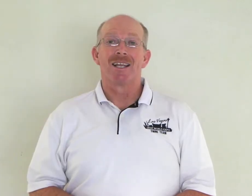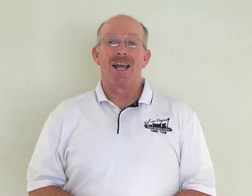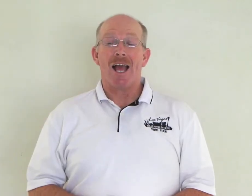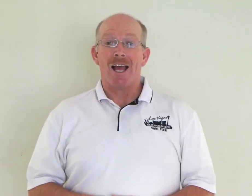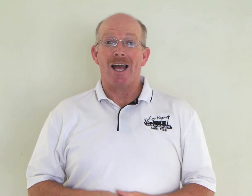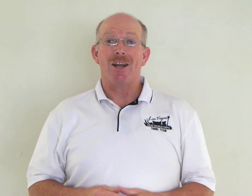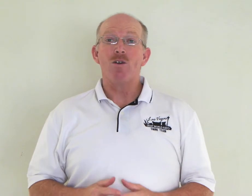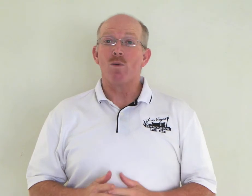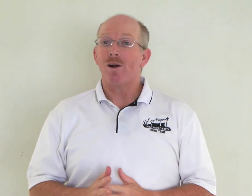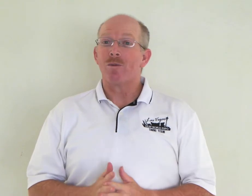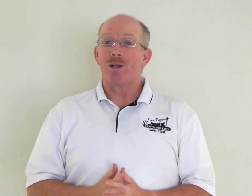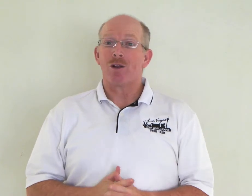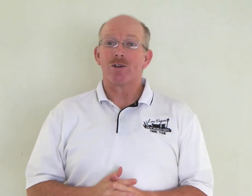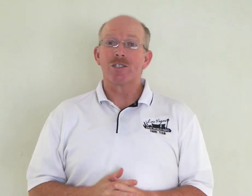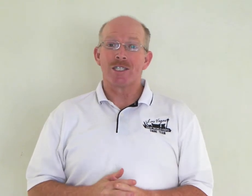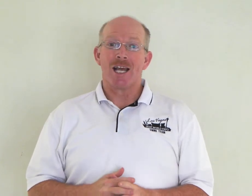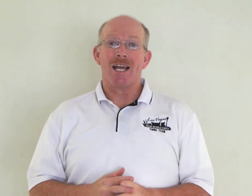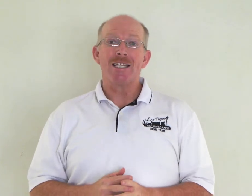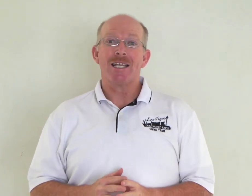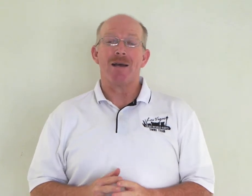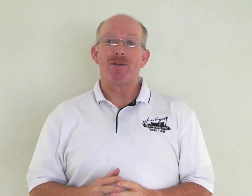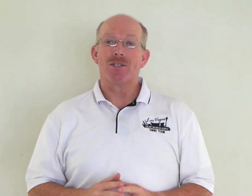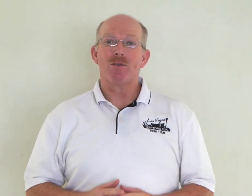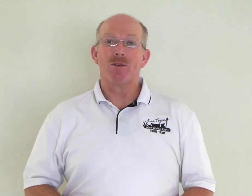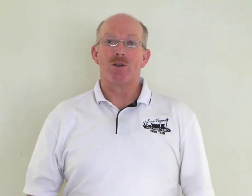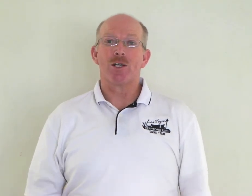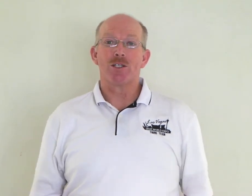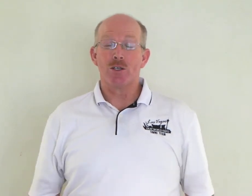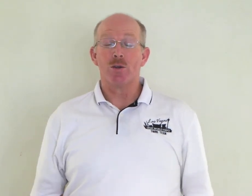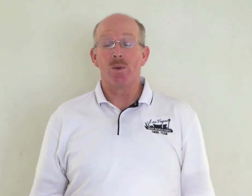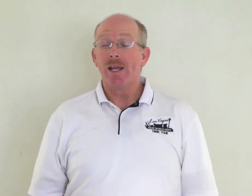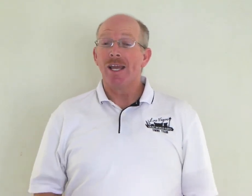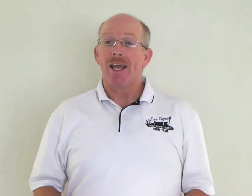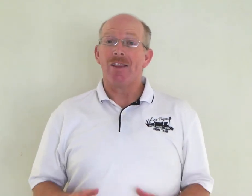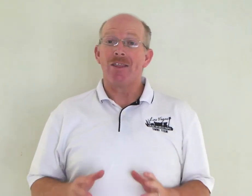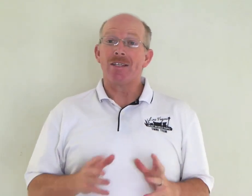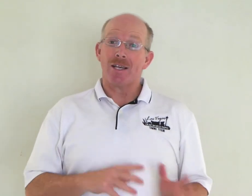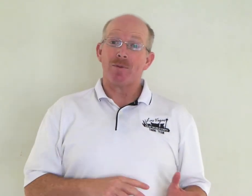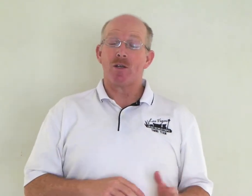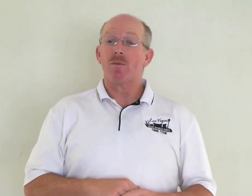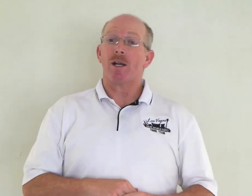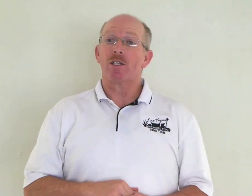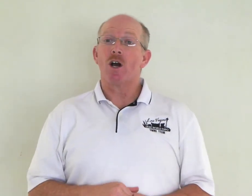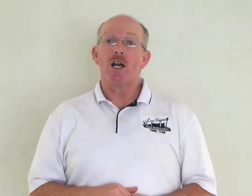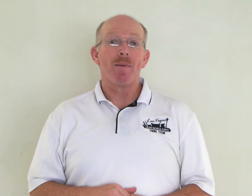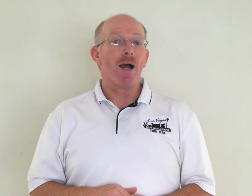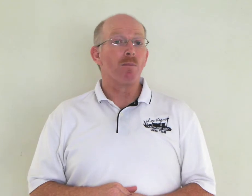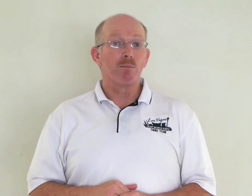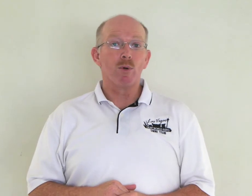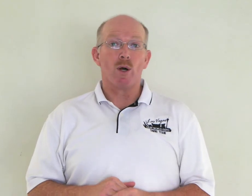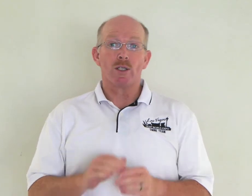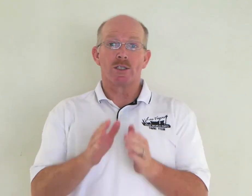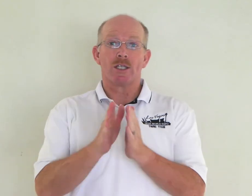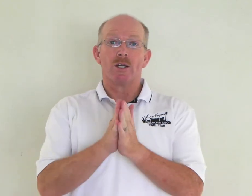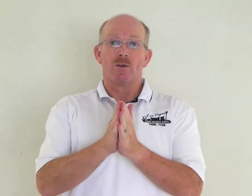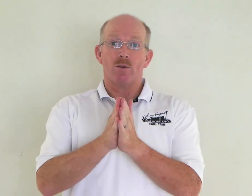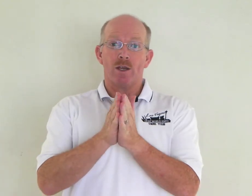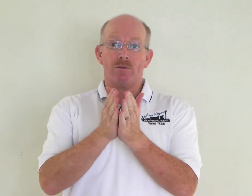Hello, welcome to Learn Signs, episode 32. In this episode, I'm going to talk about books. We've